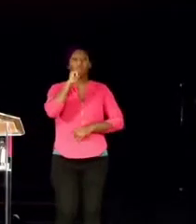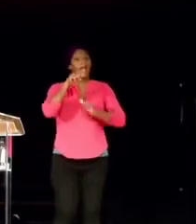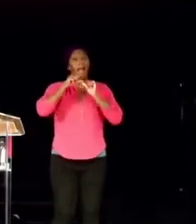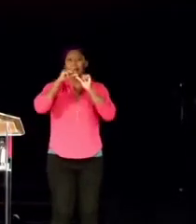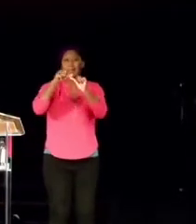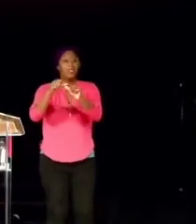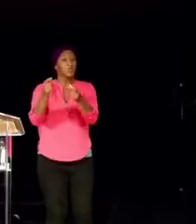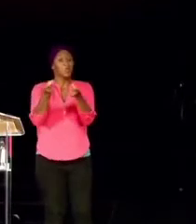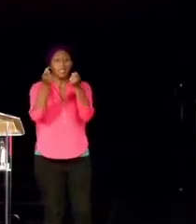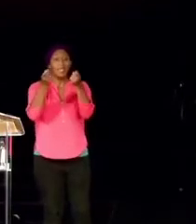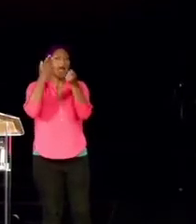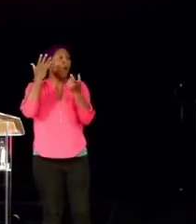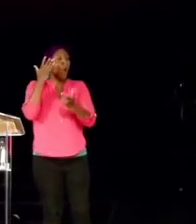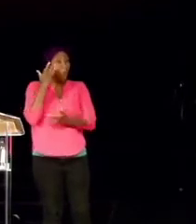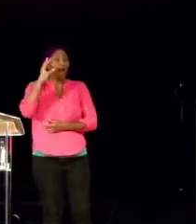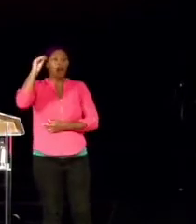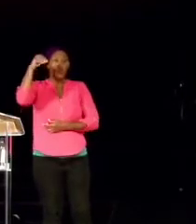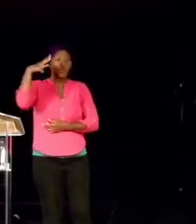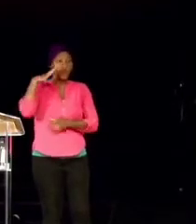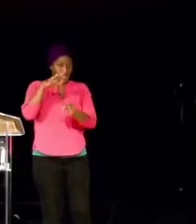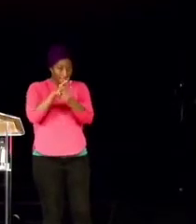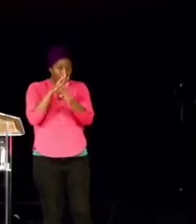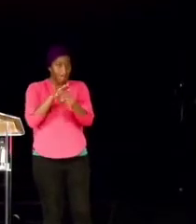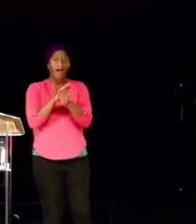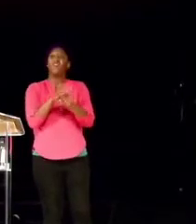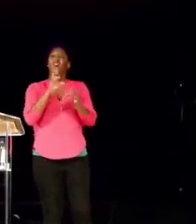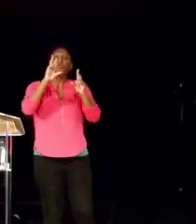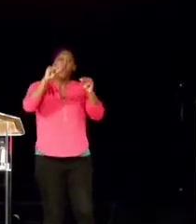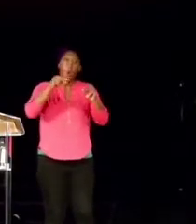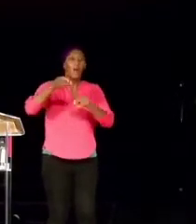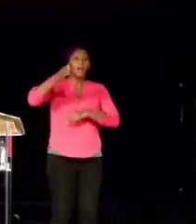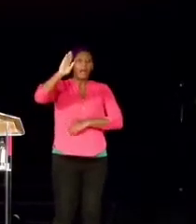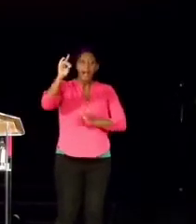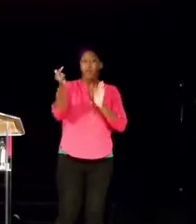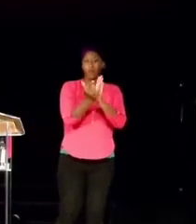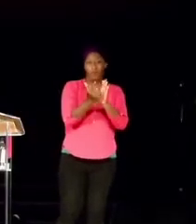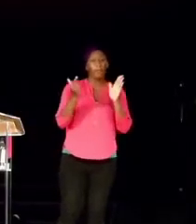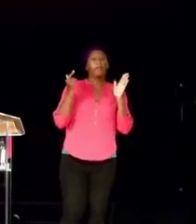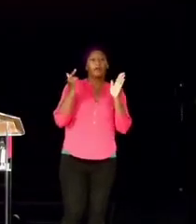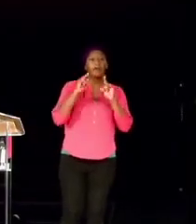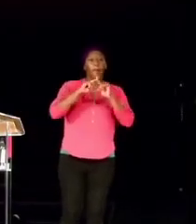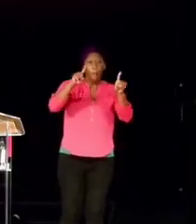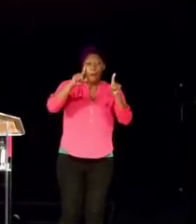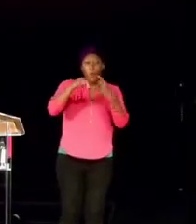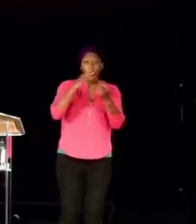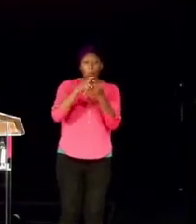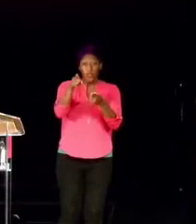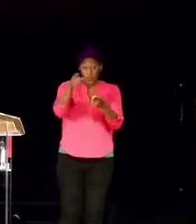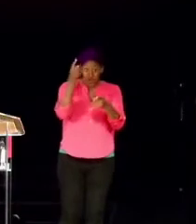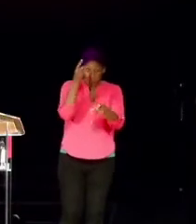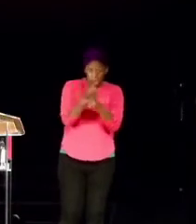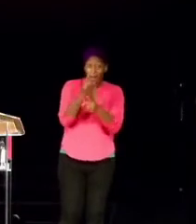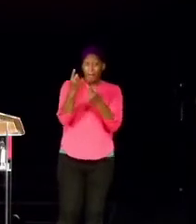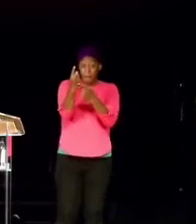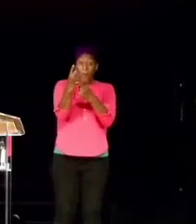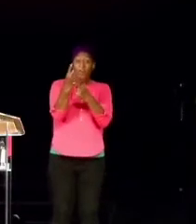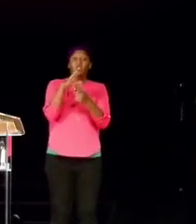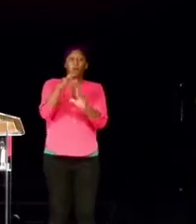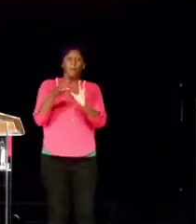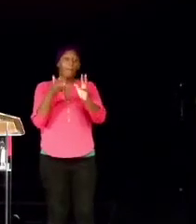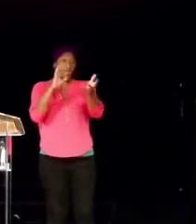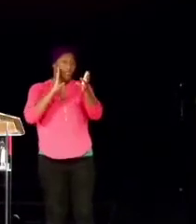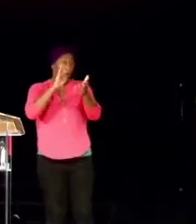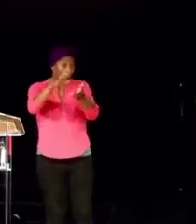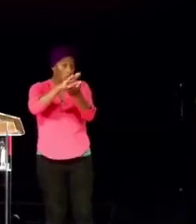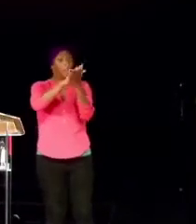grace abounds. The Bible says, God forbid, but when you're in set time, even your mess up will